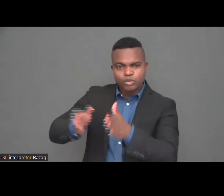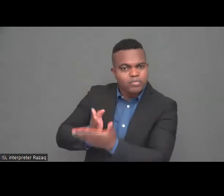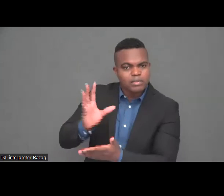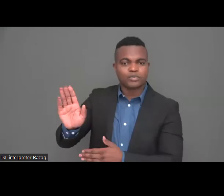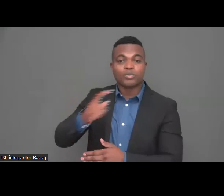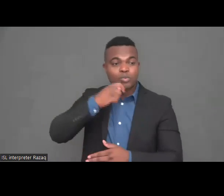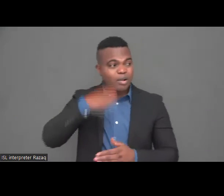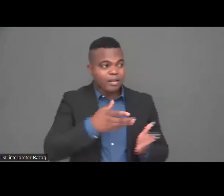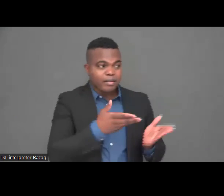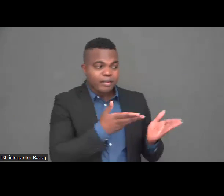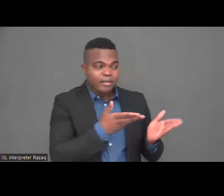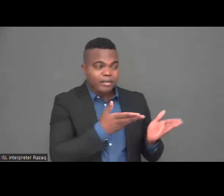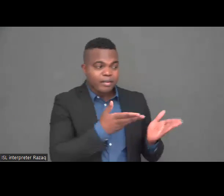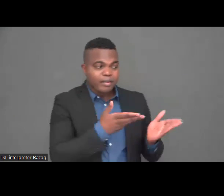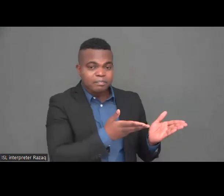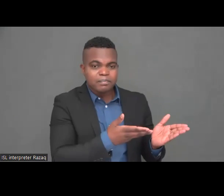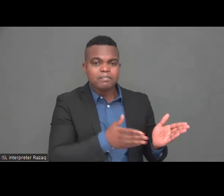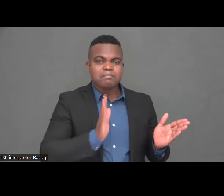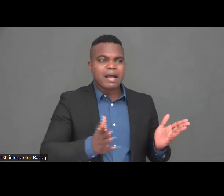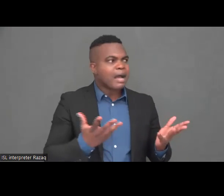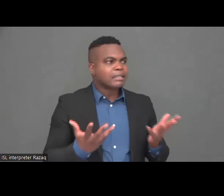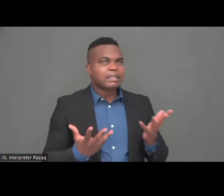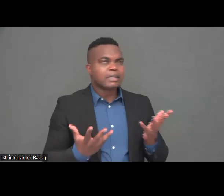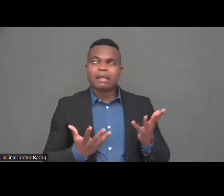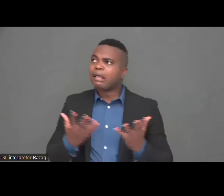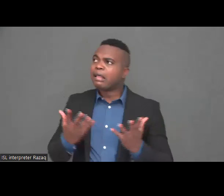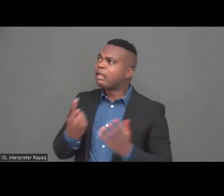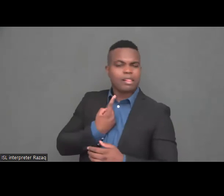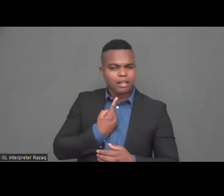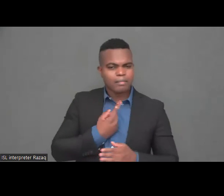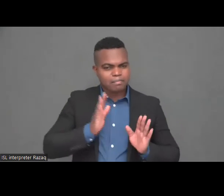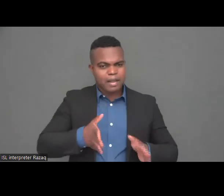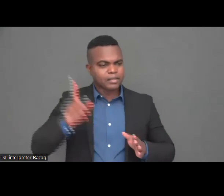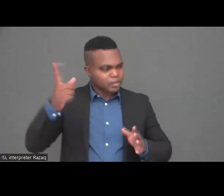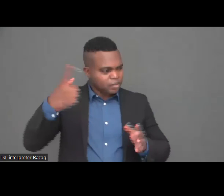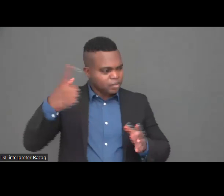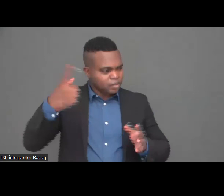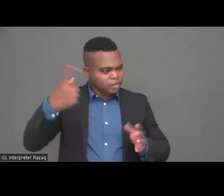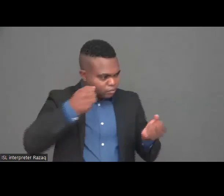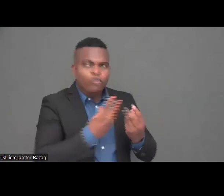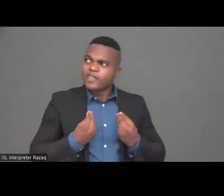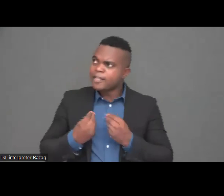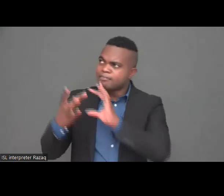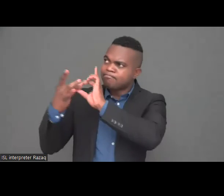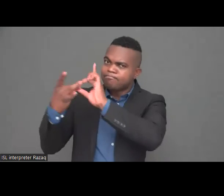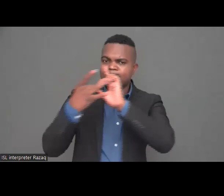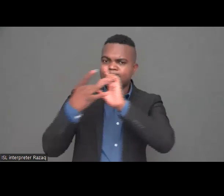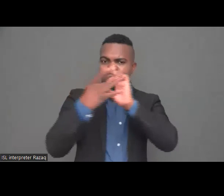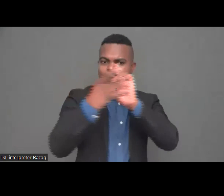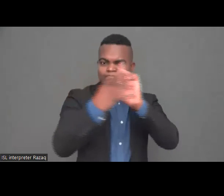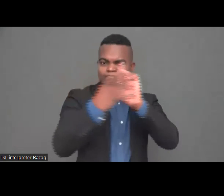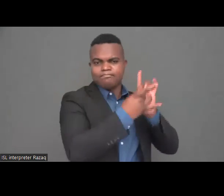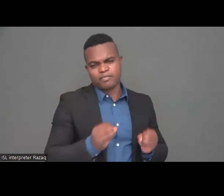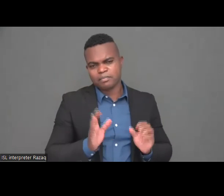our at most we are going to continue but first and foremost as Milan said